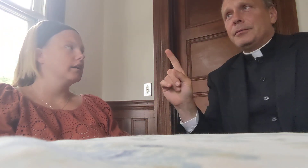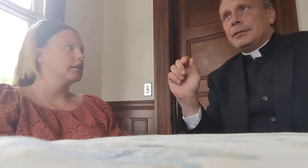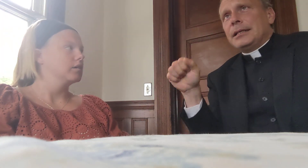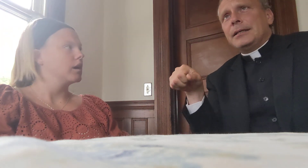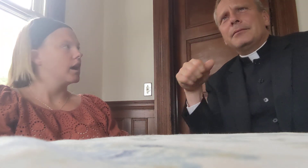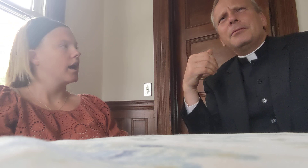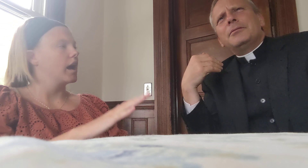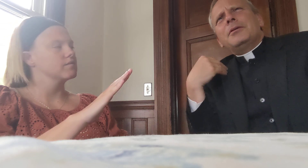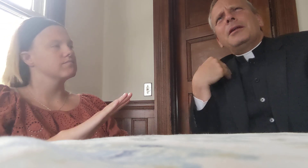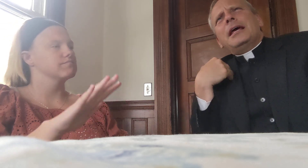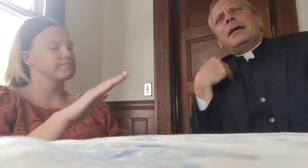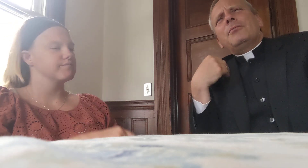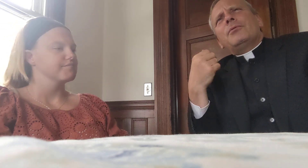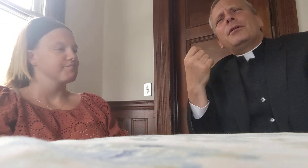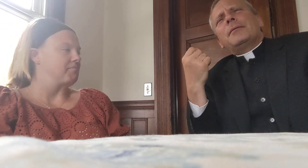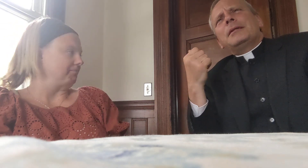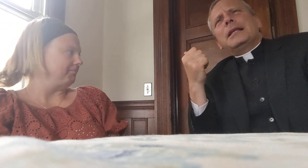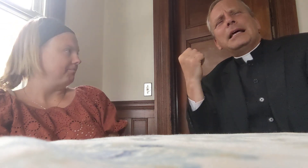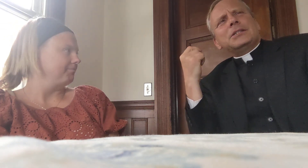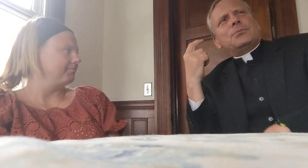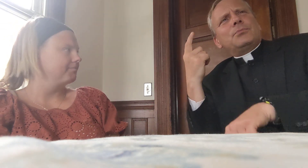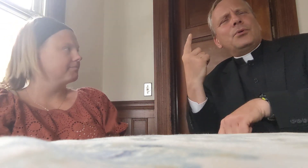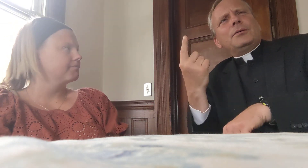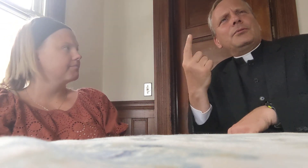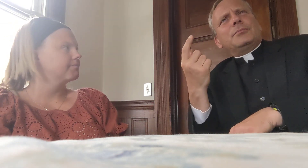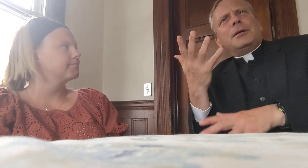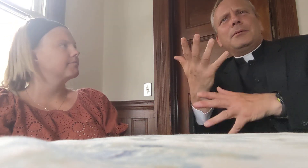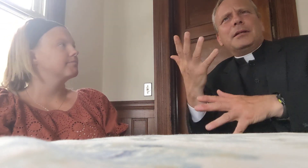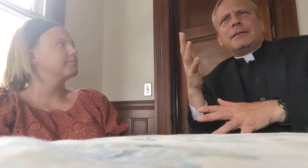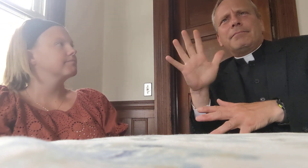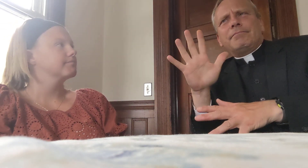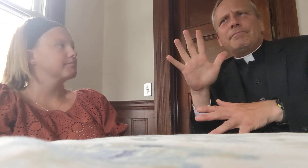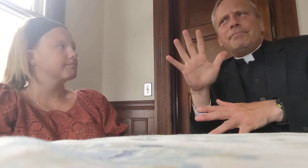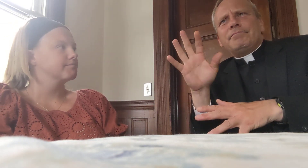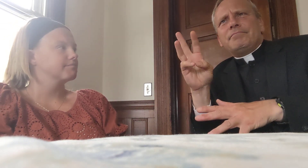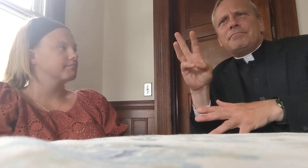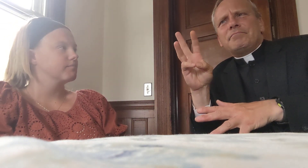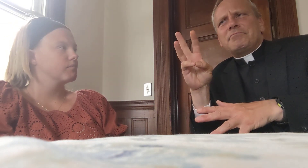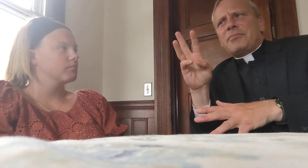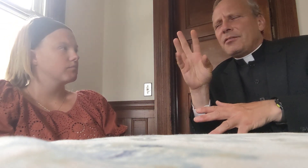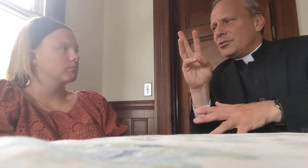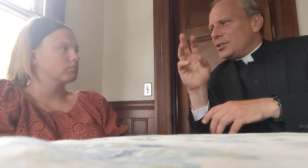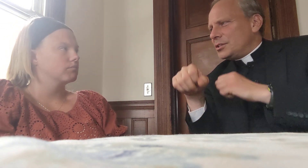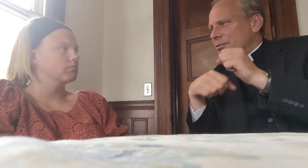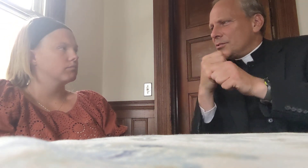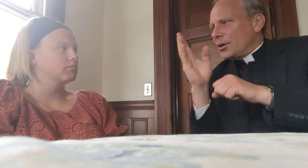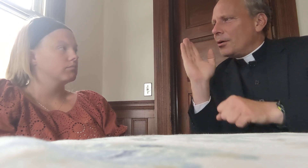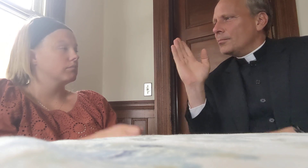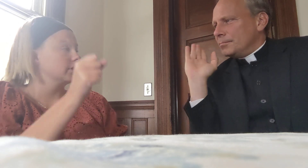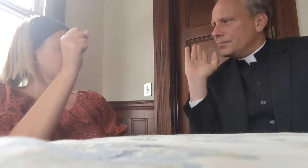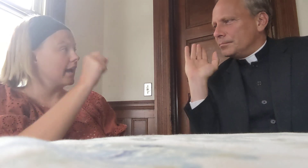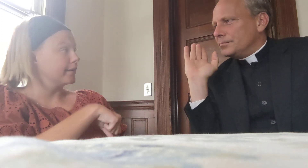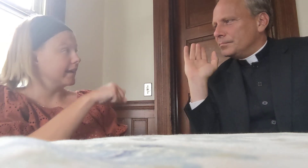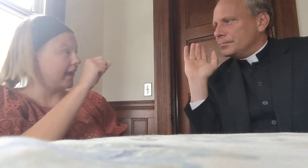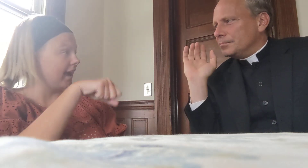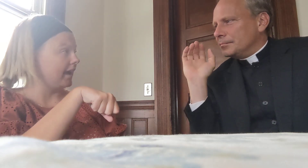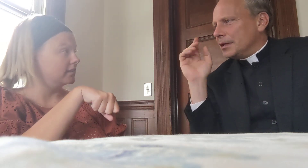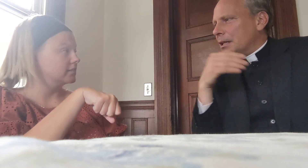but yeah, no, they had, I mean, the last one was maybe like five or six years ago, in